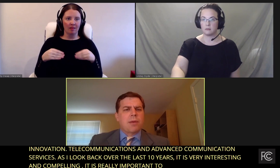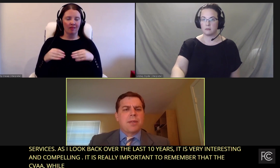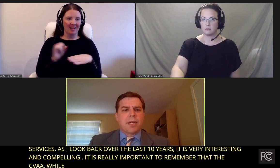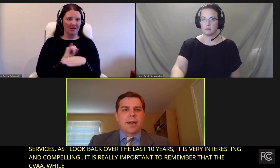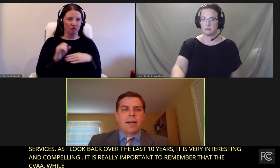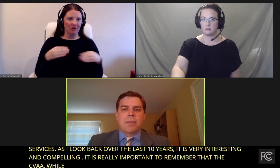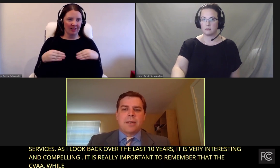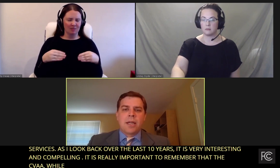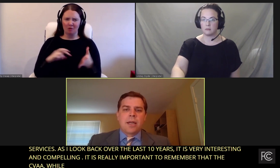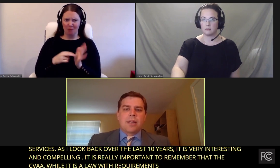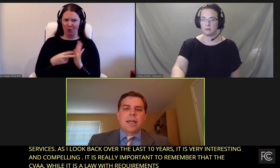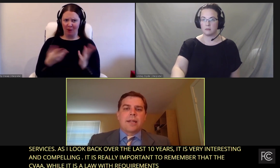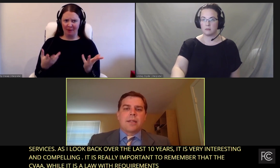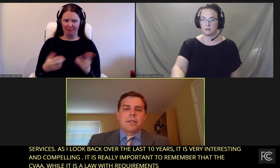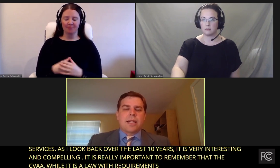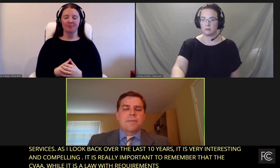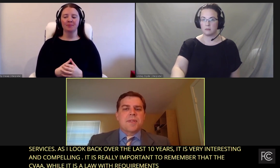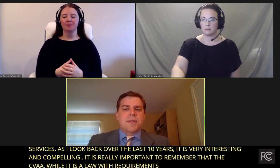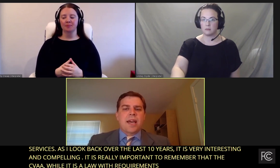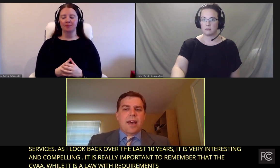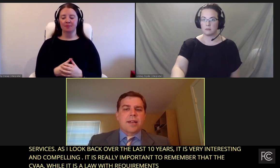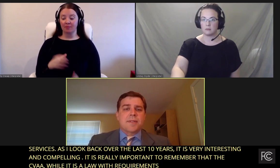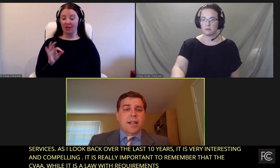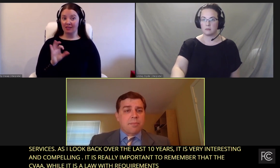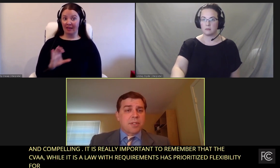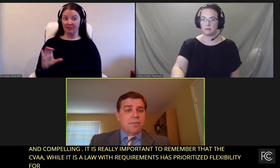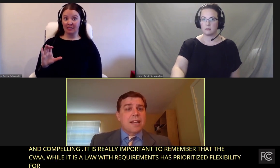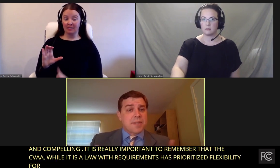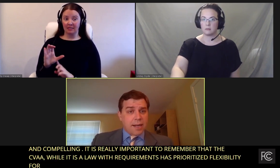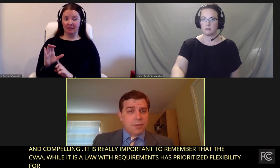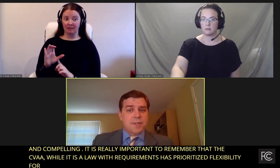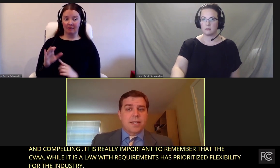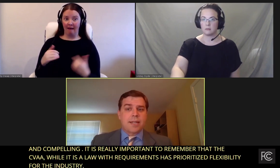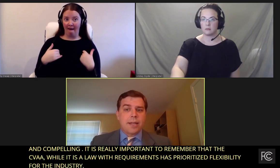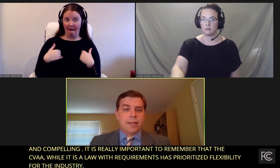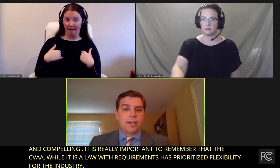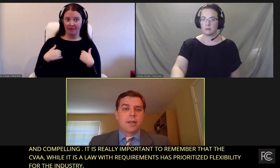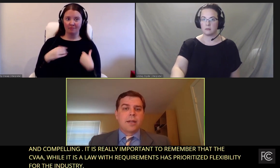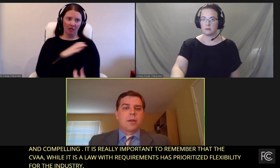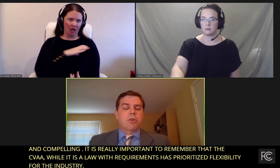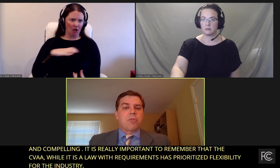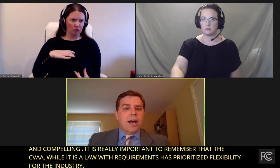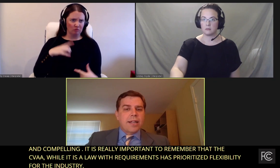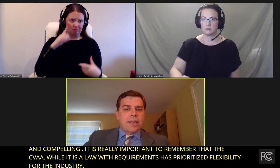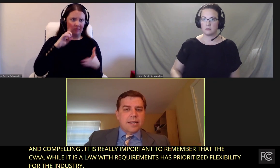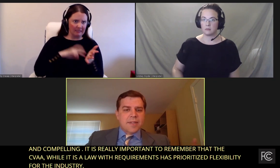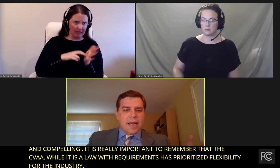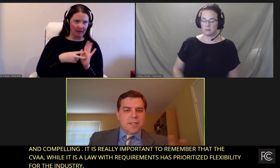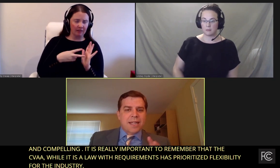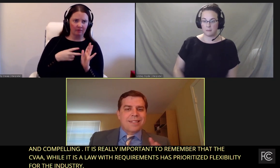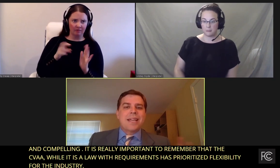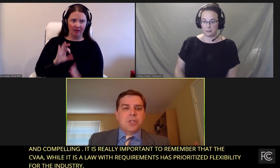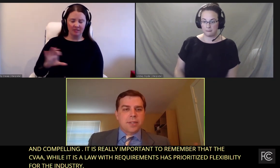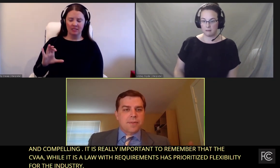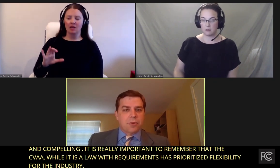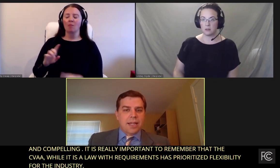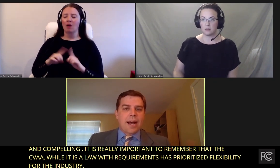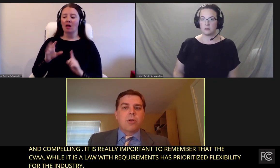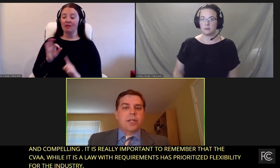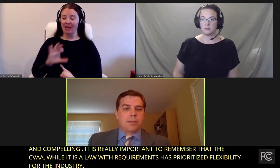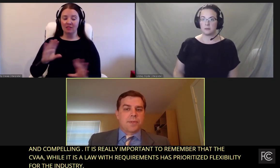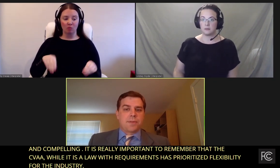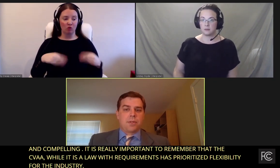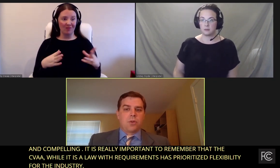And what do I mean by that? I mean that the FCC has, and I believe as Congress intended, provided its expectations